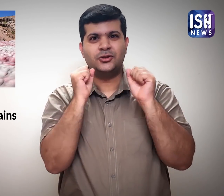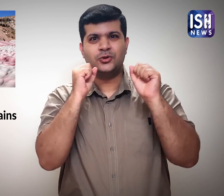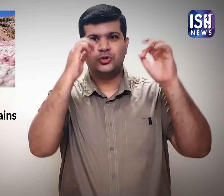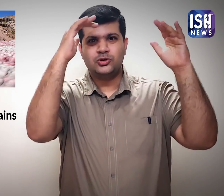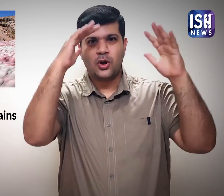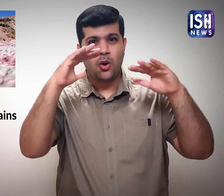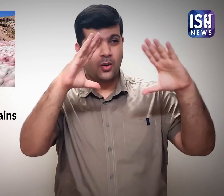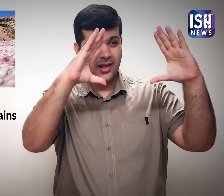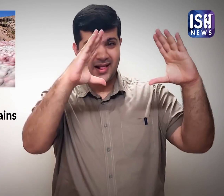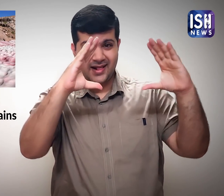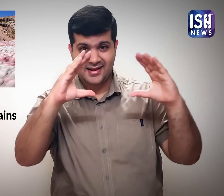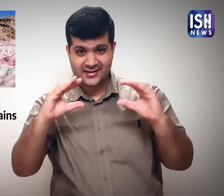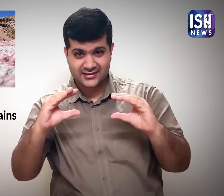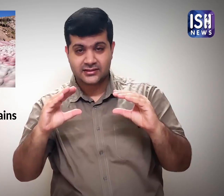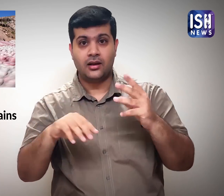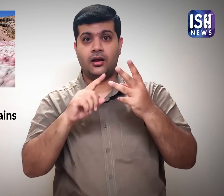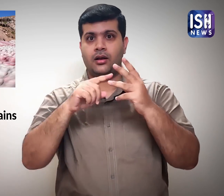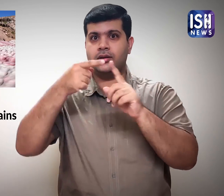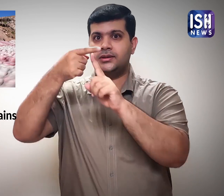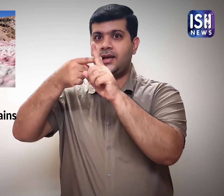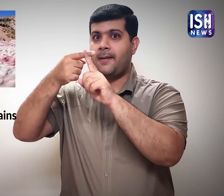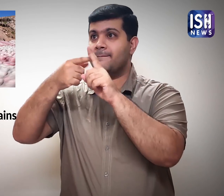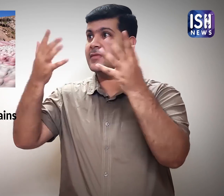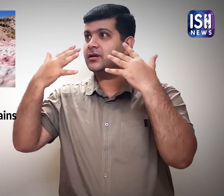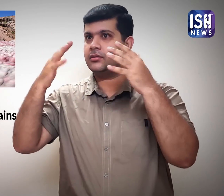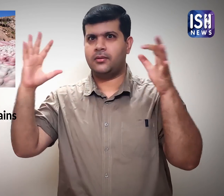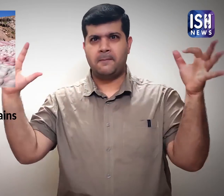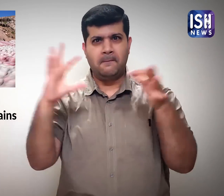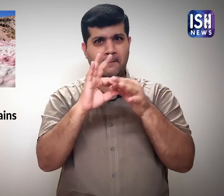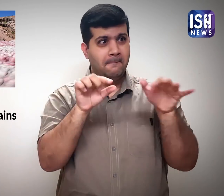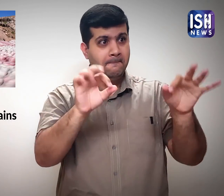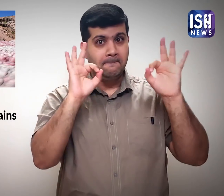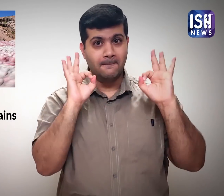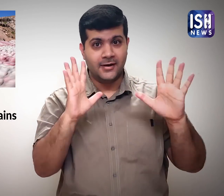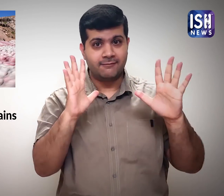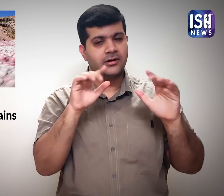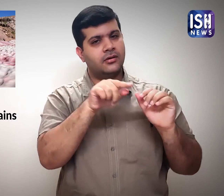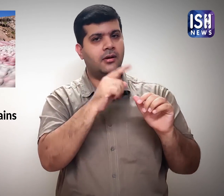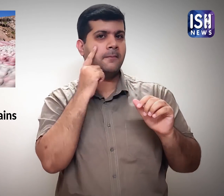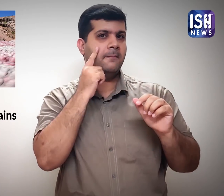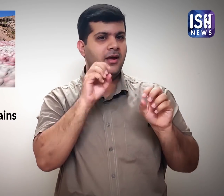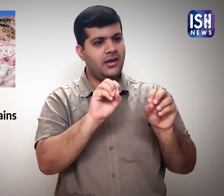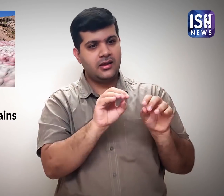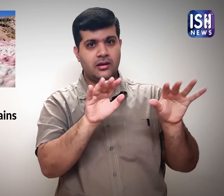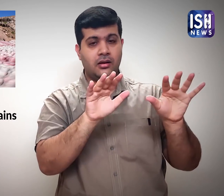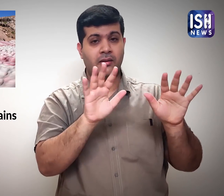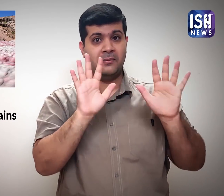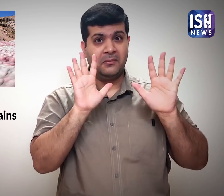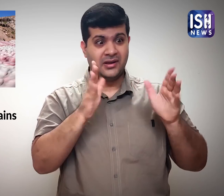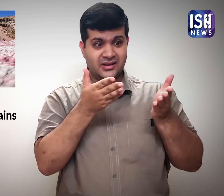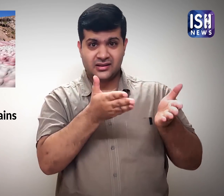low snowfall and the temperature were perfect conditions for the algae to grow.